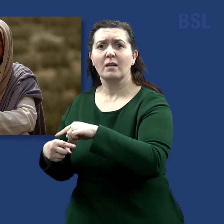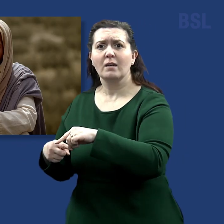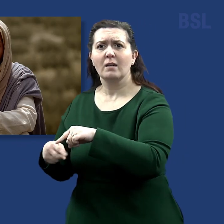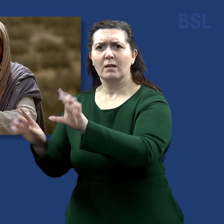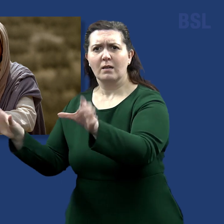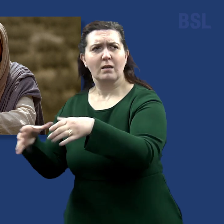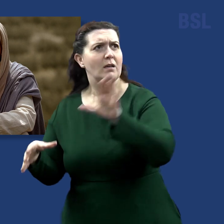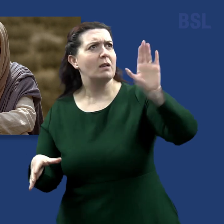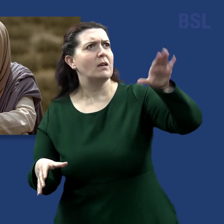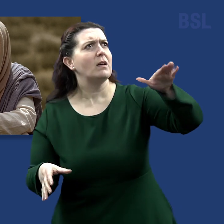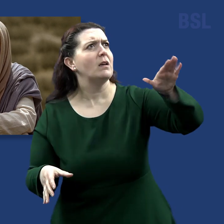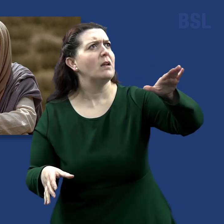Then shall they also answer Him, saying,